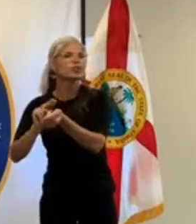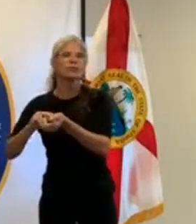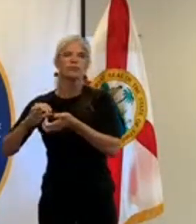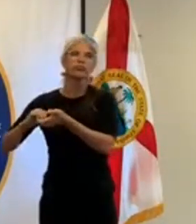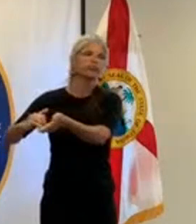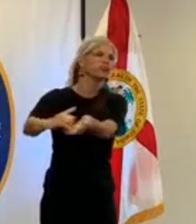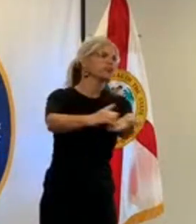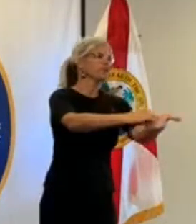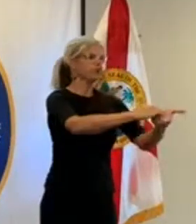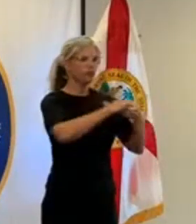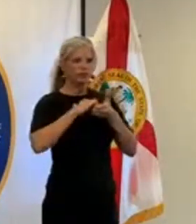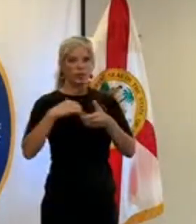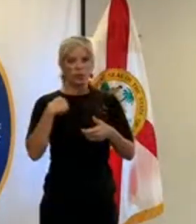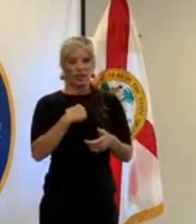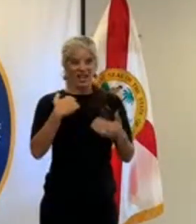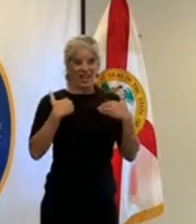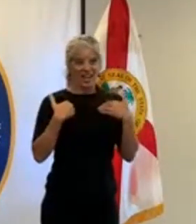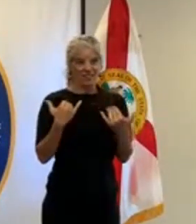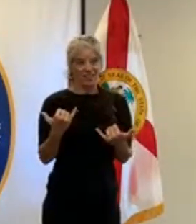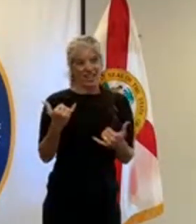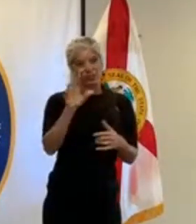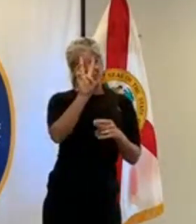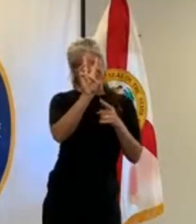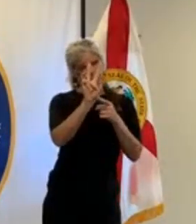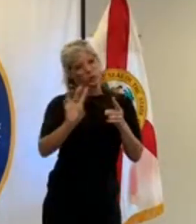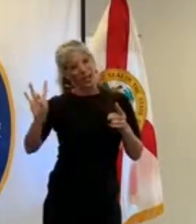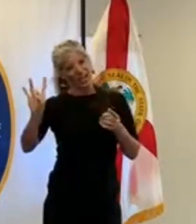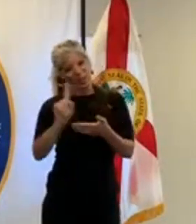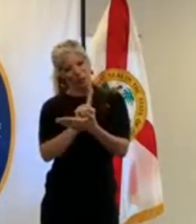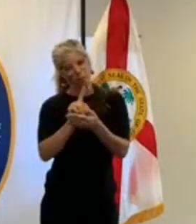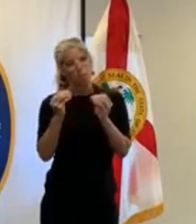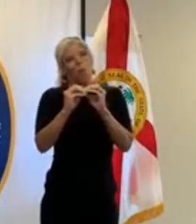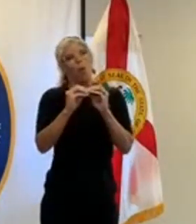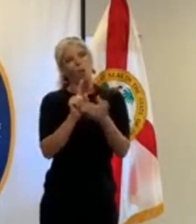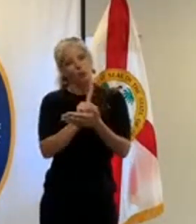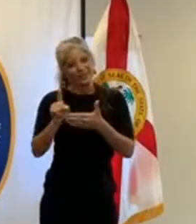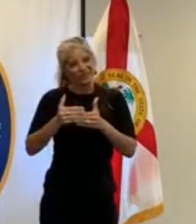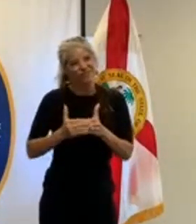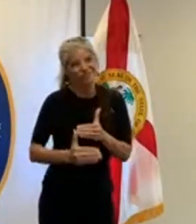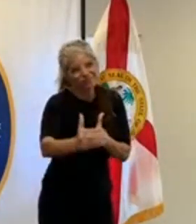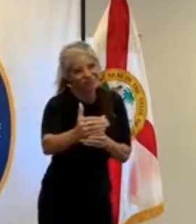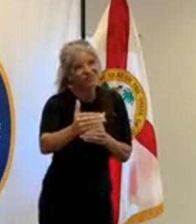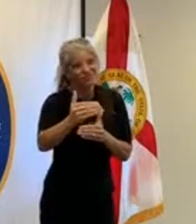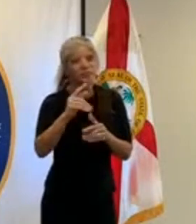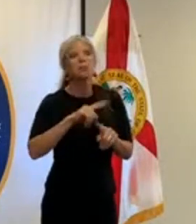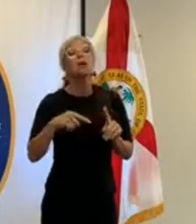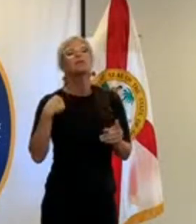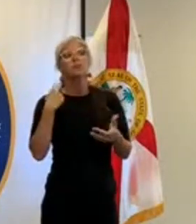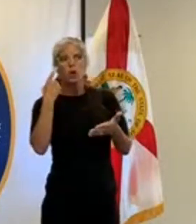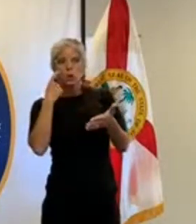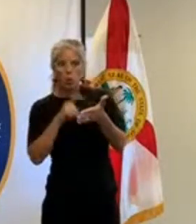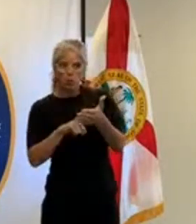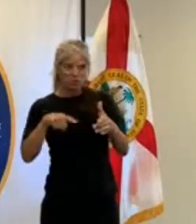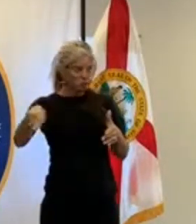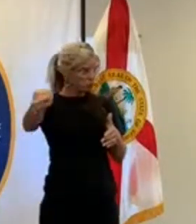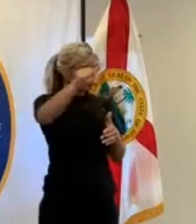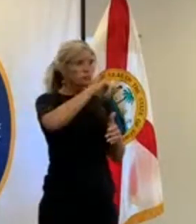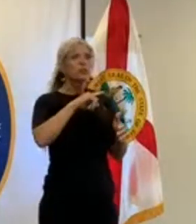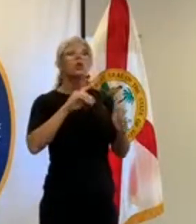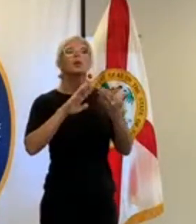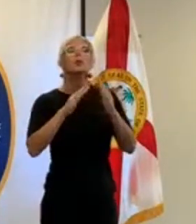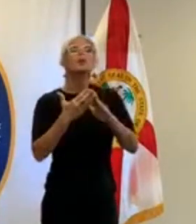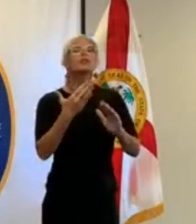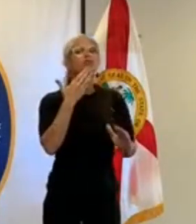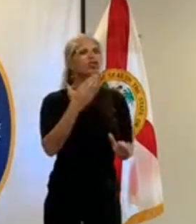six to eight weeks more of this but I do want to say what our community is doing is helping stop the spread the physical